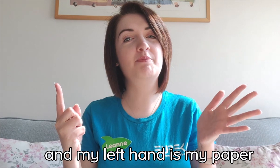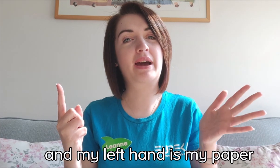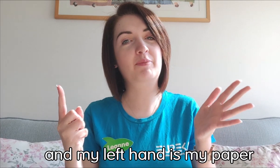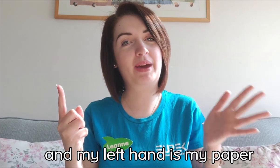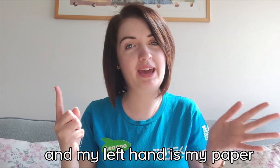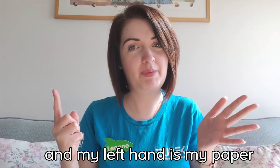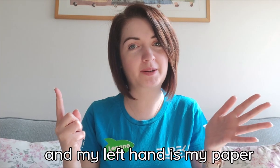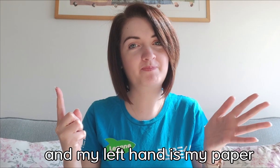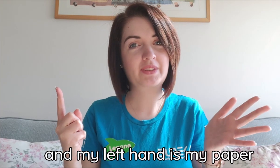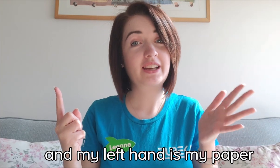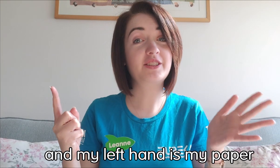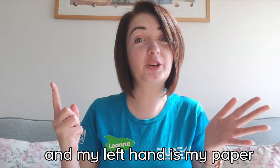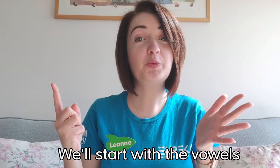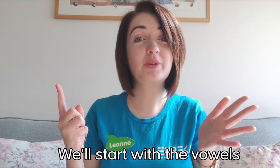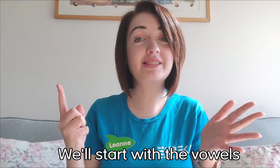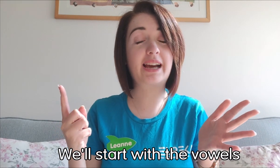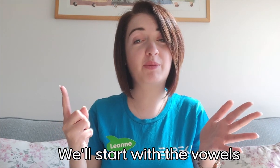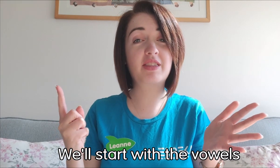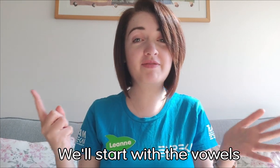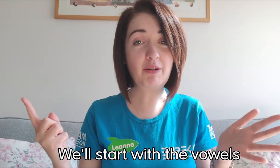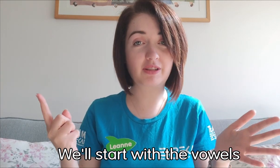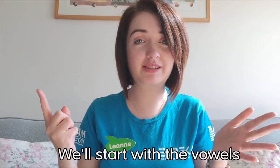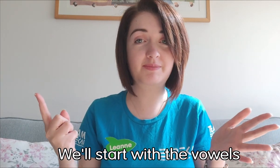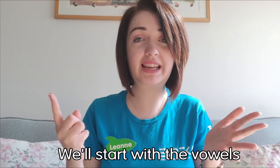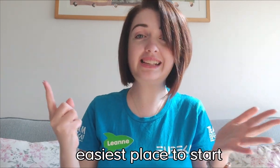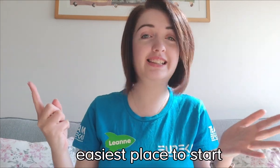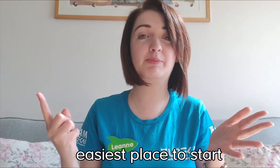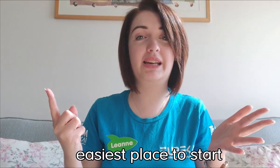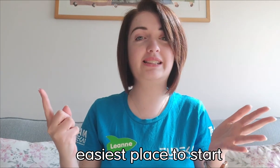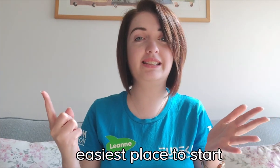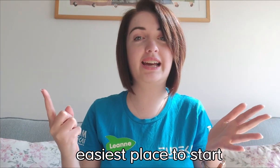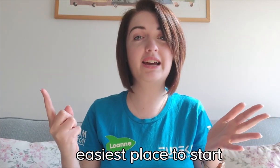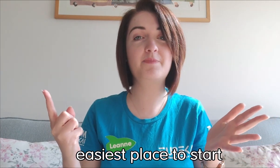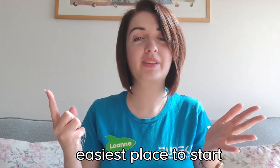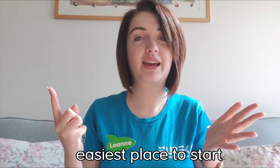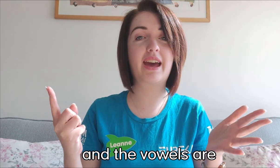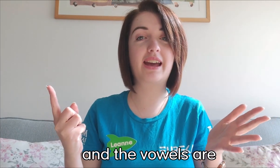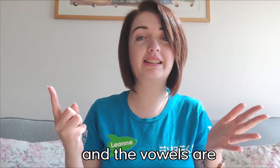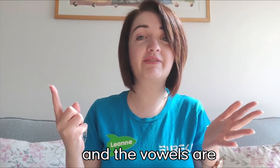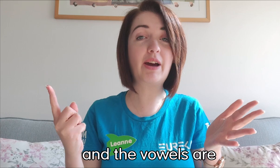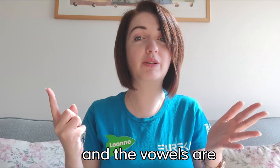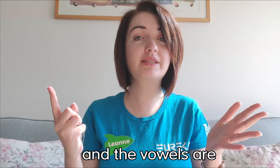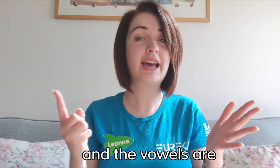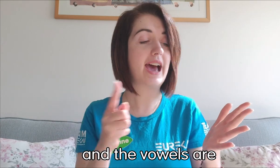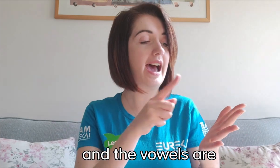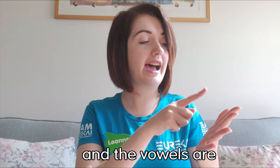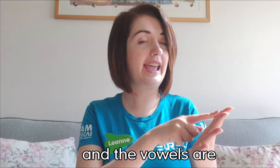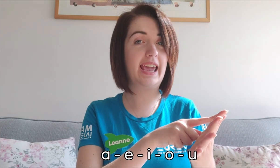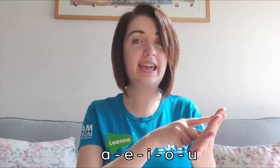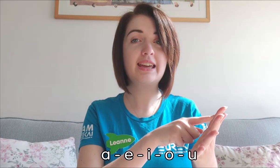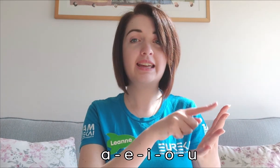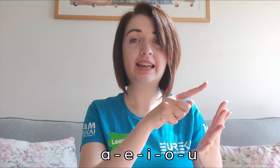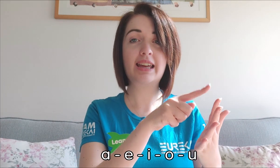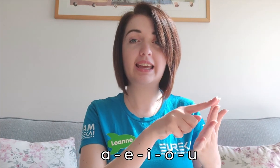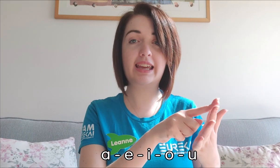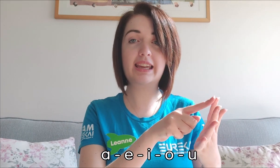my paper. So we'll start with the vowels. Easiest place to start. And the vowels are A, E,